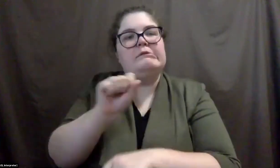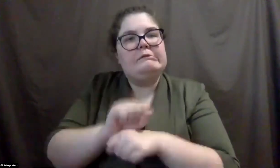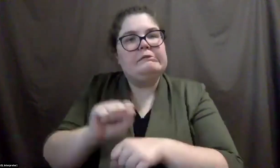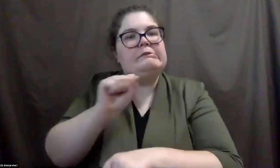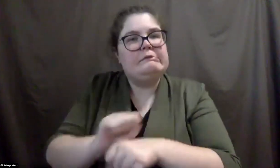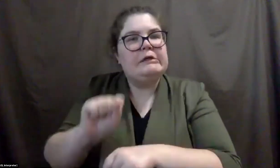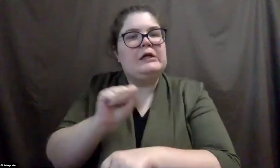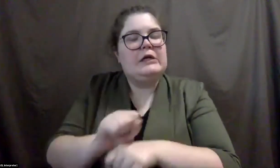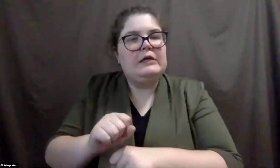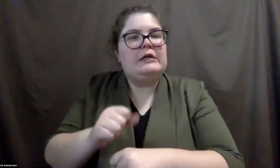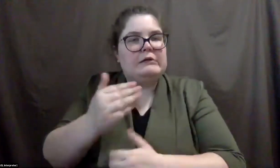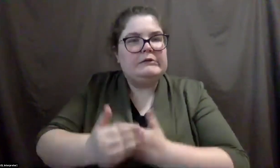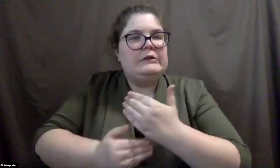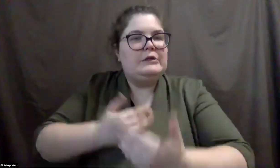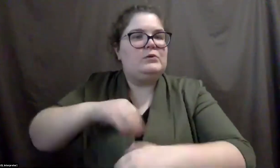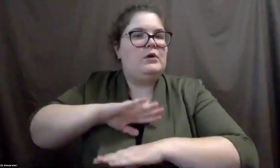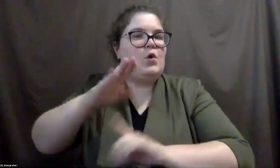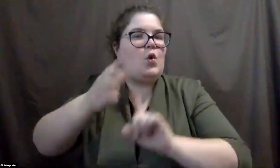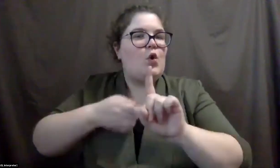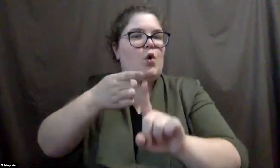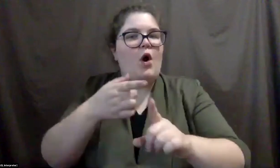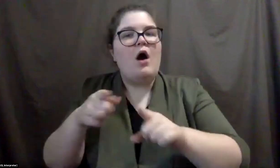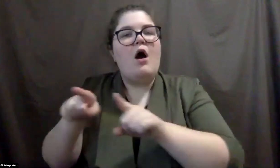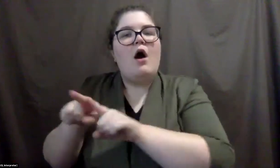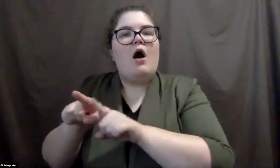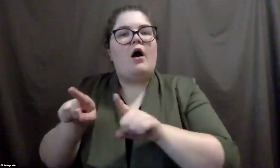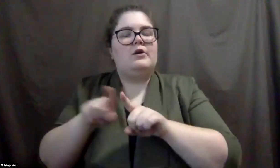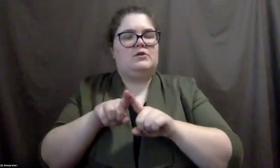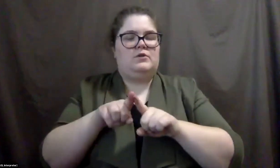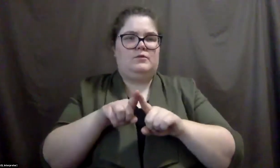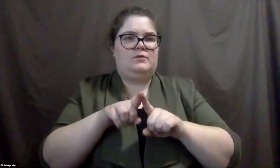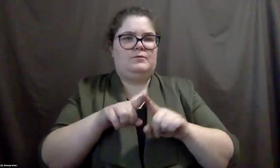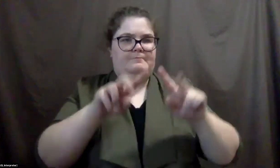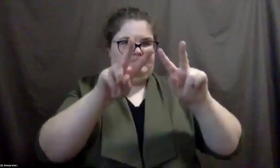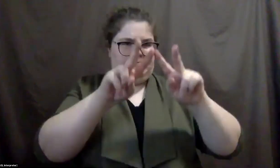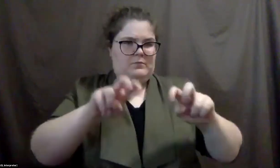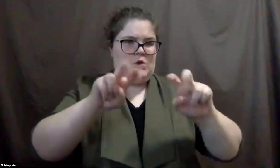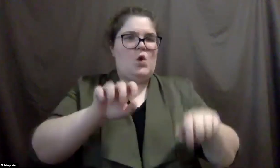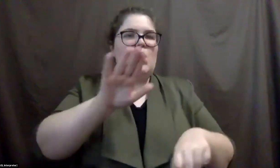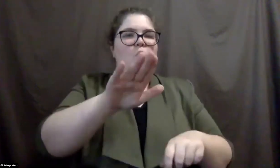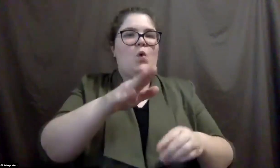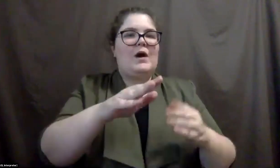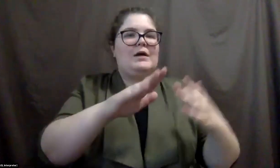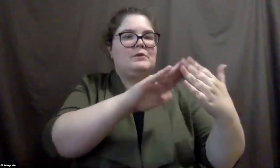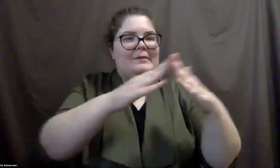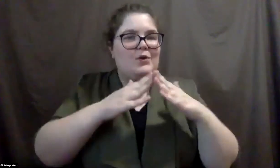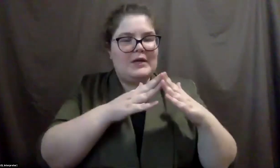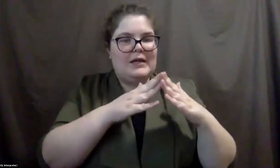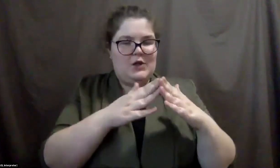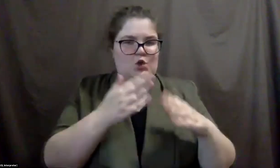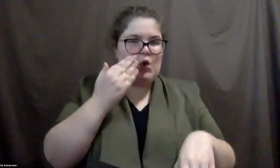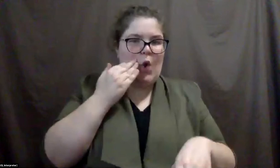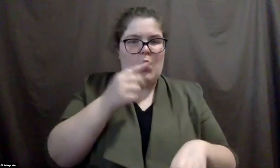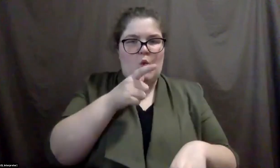goals. And then also looking at your demographics of your specific geographic region may help also. So